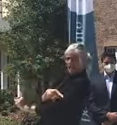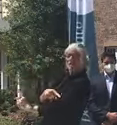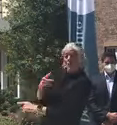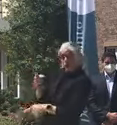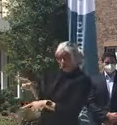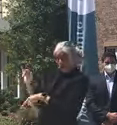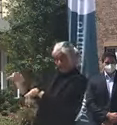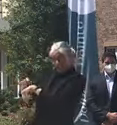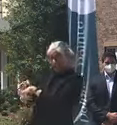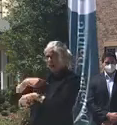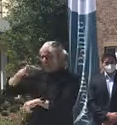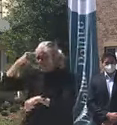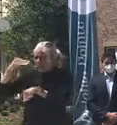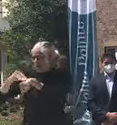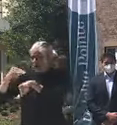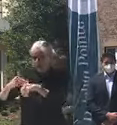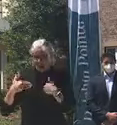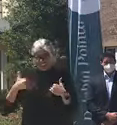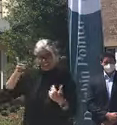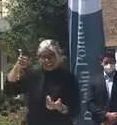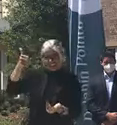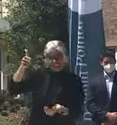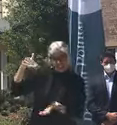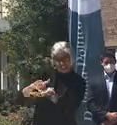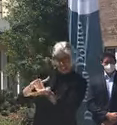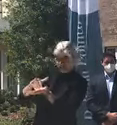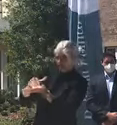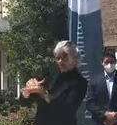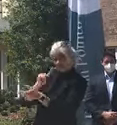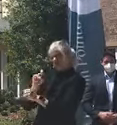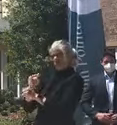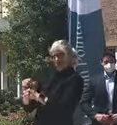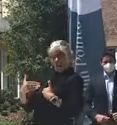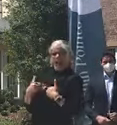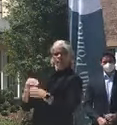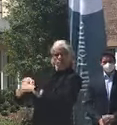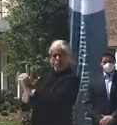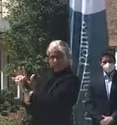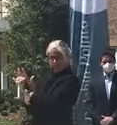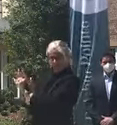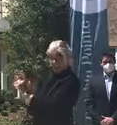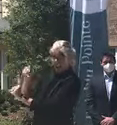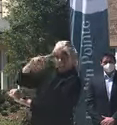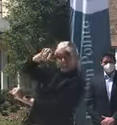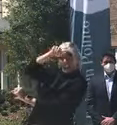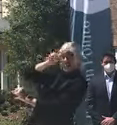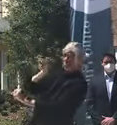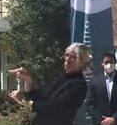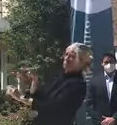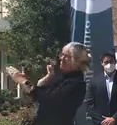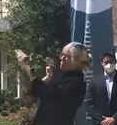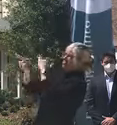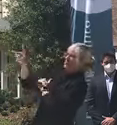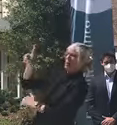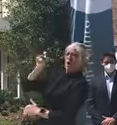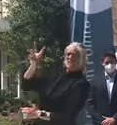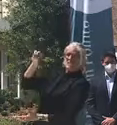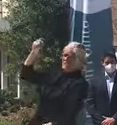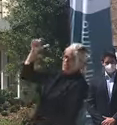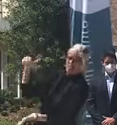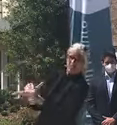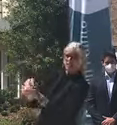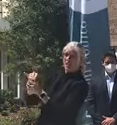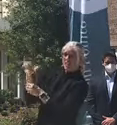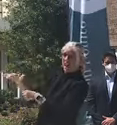about 10,000 documented infections. And they estimated that there were probably 160,000 people in the county that had antibodies.